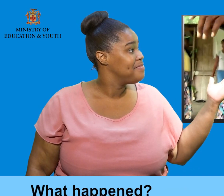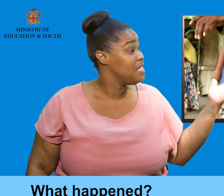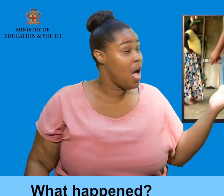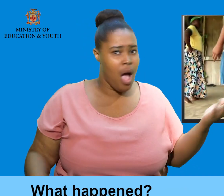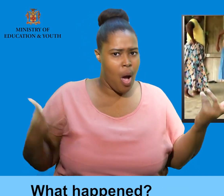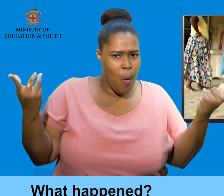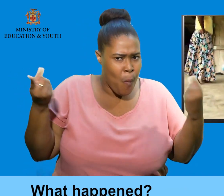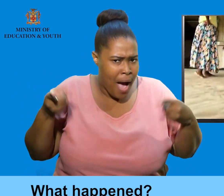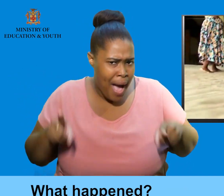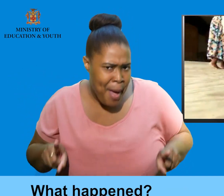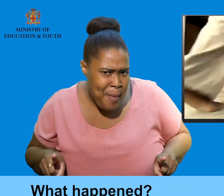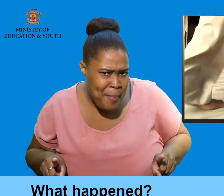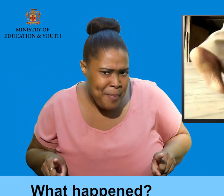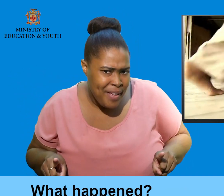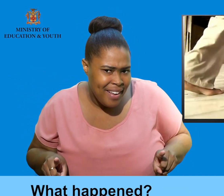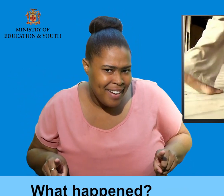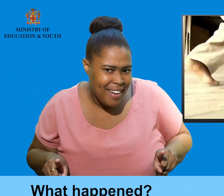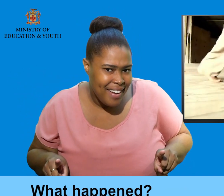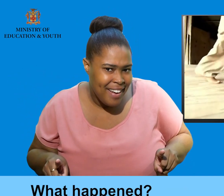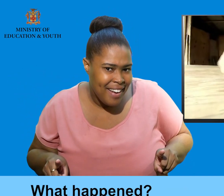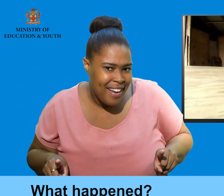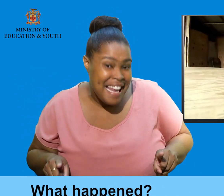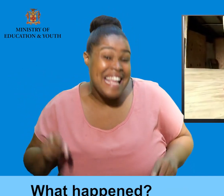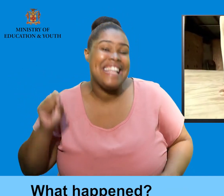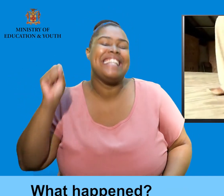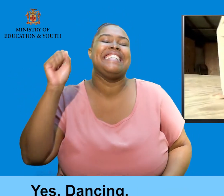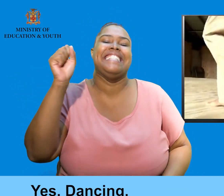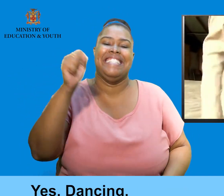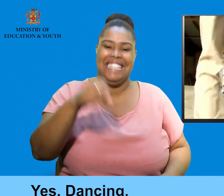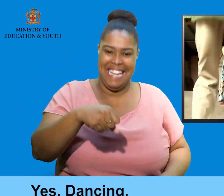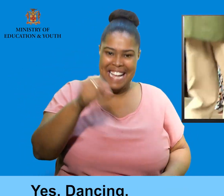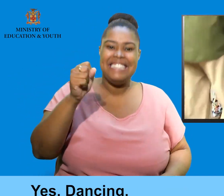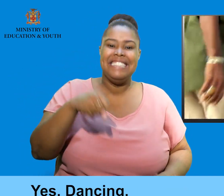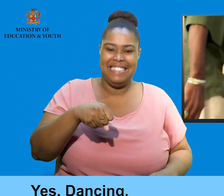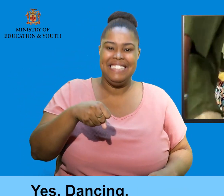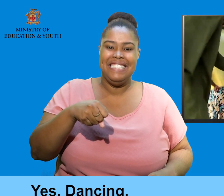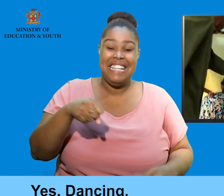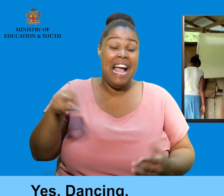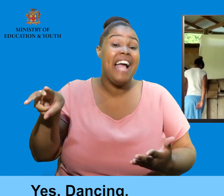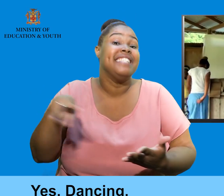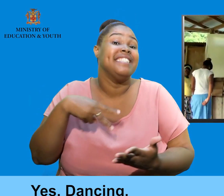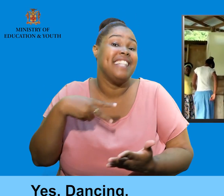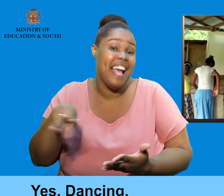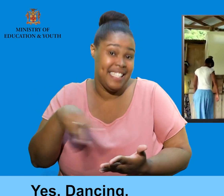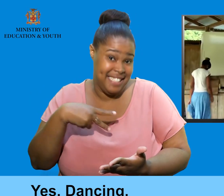What happened? Yes. Dancing.